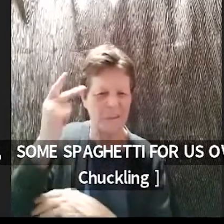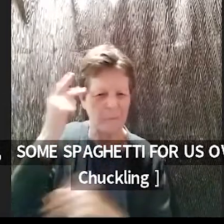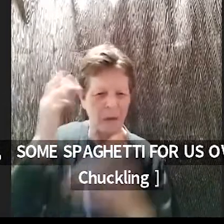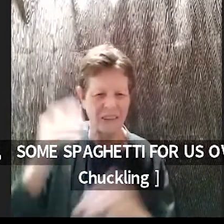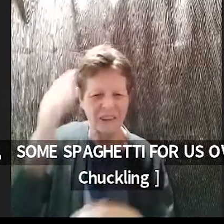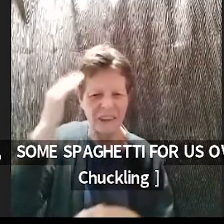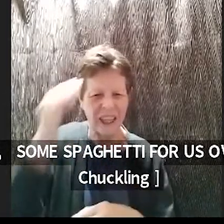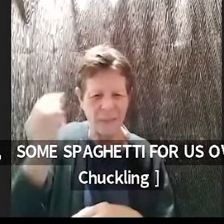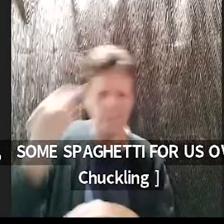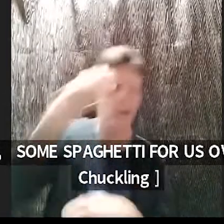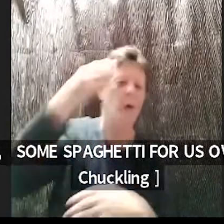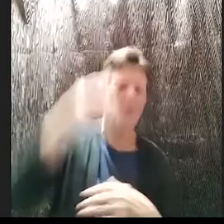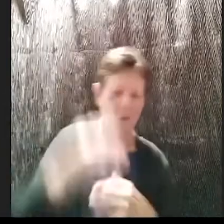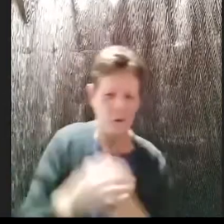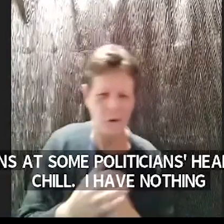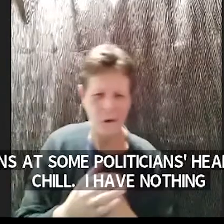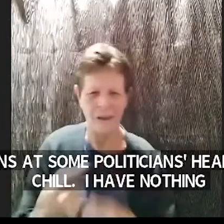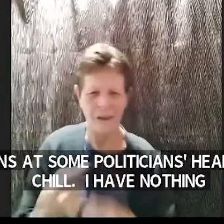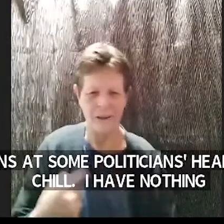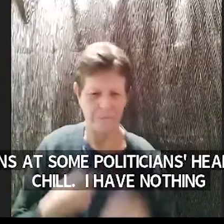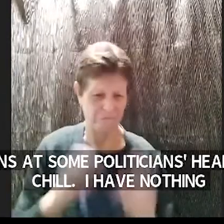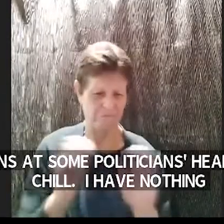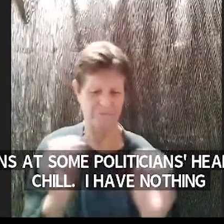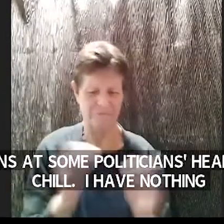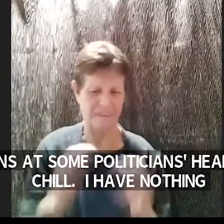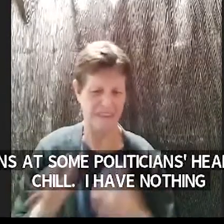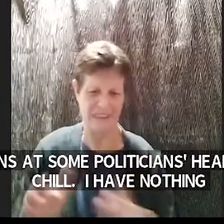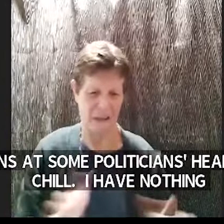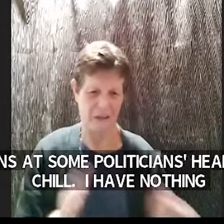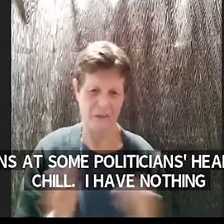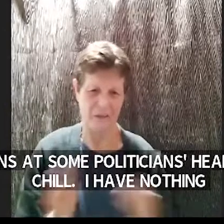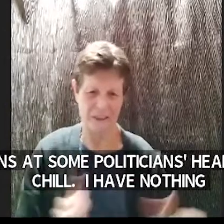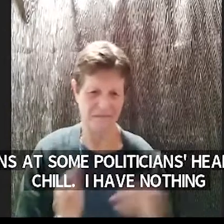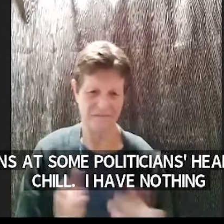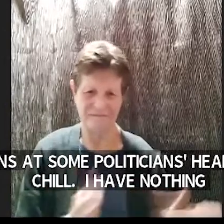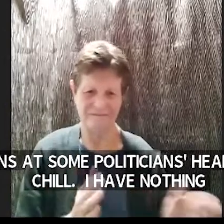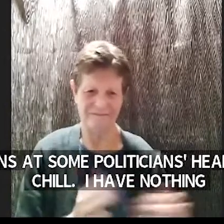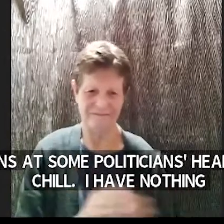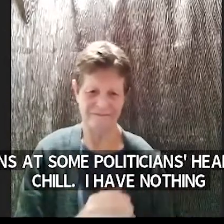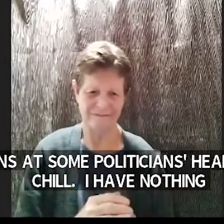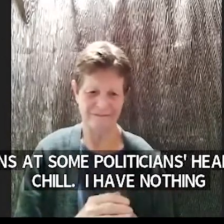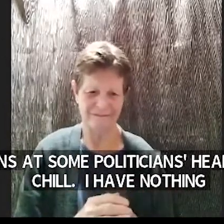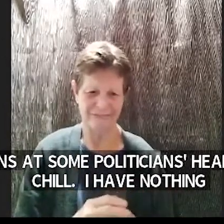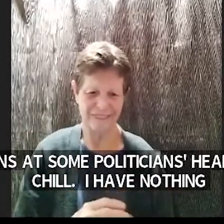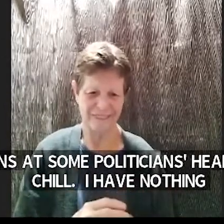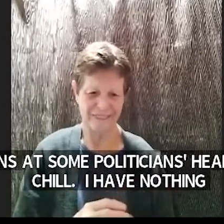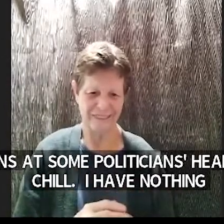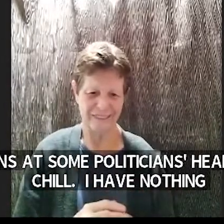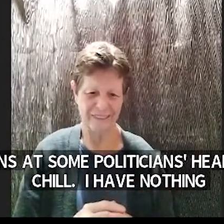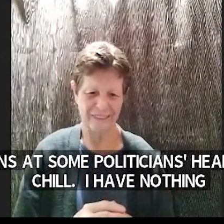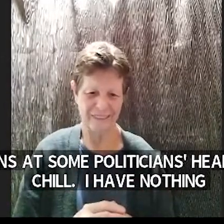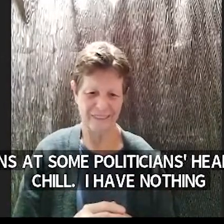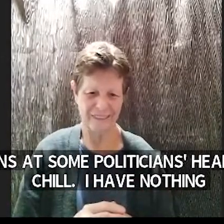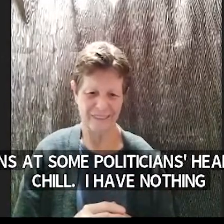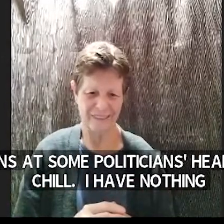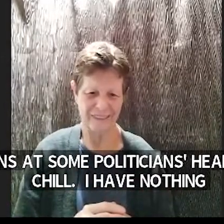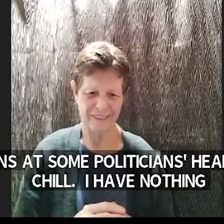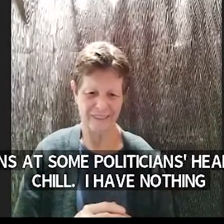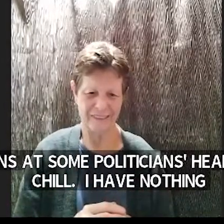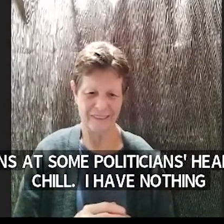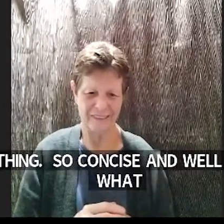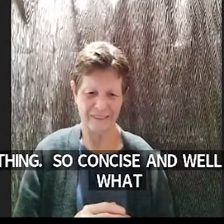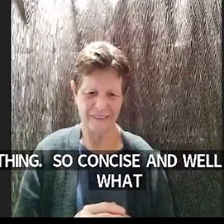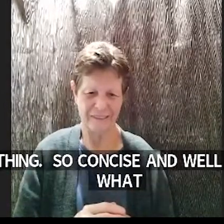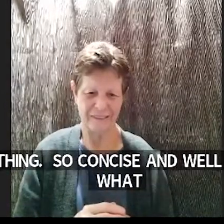planned nothing so so concise and well delivered as what we had from you it's really just some